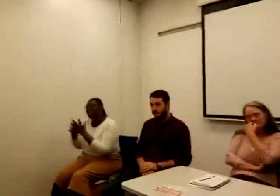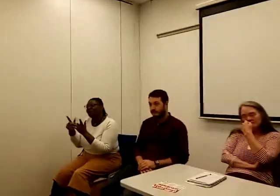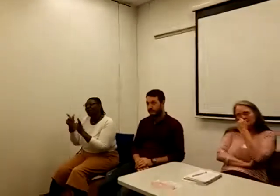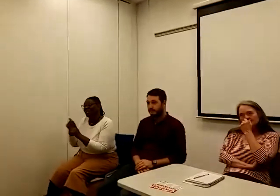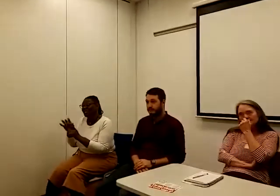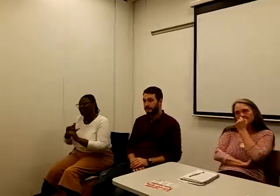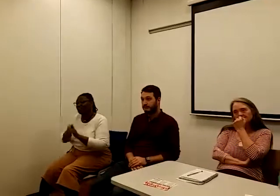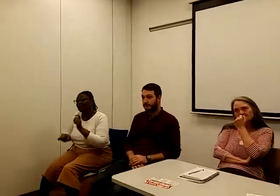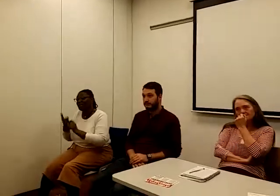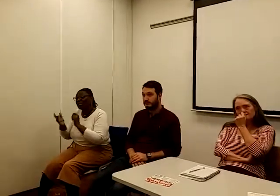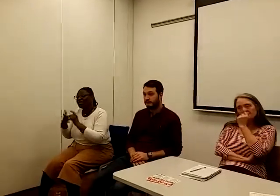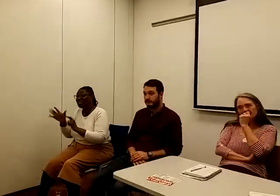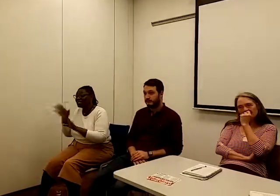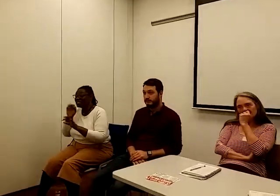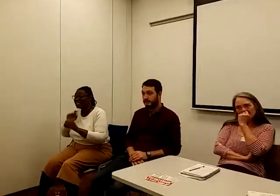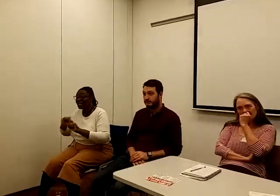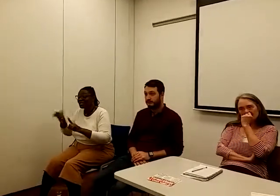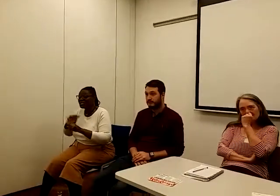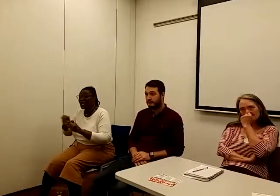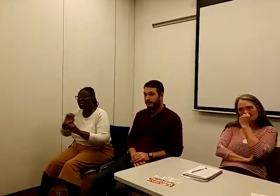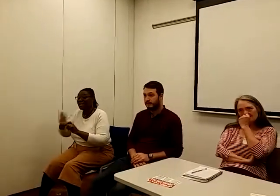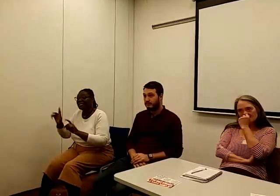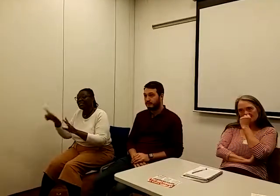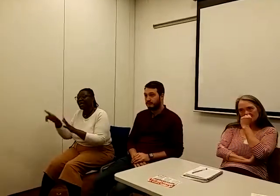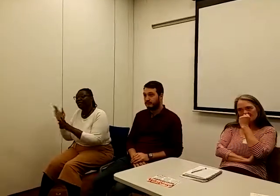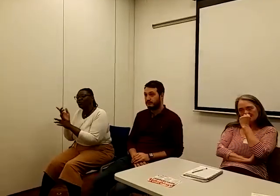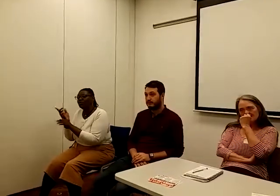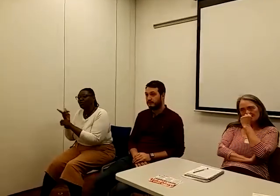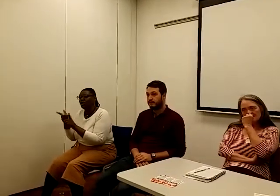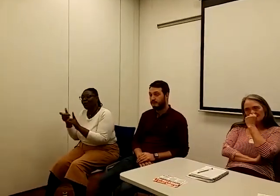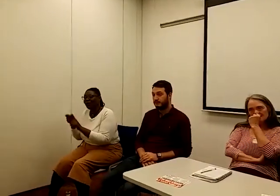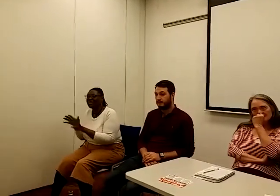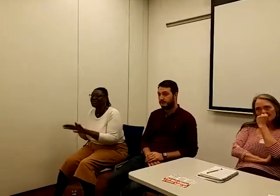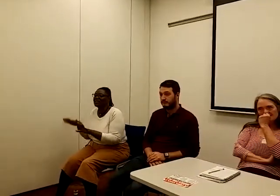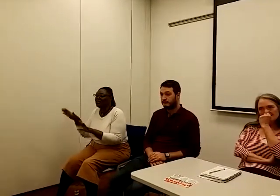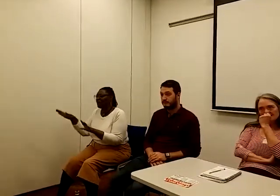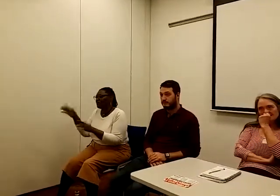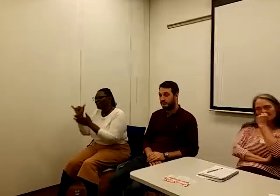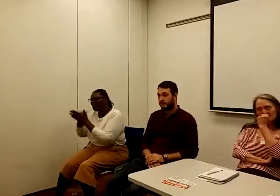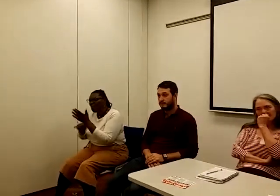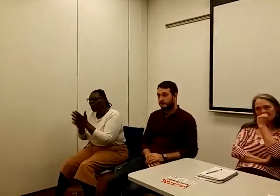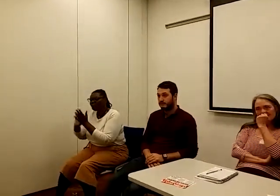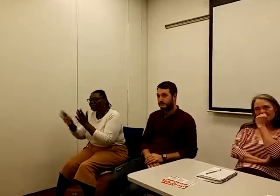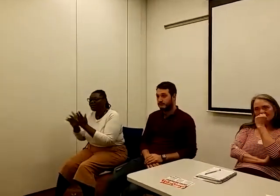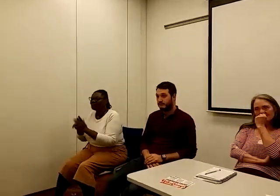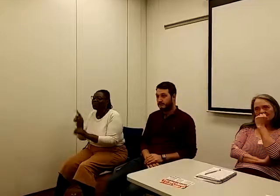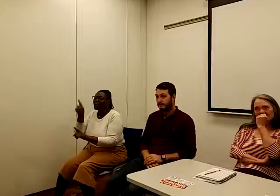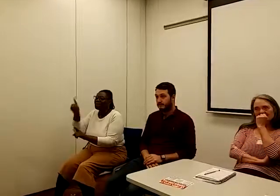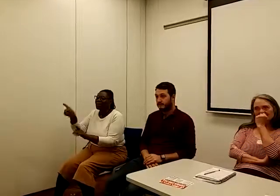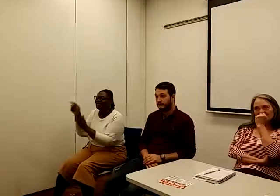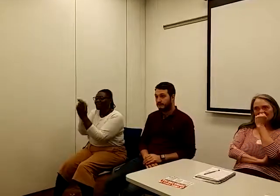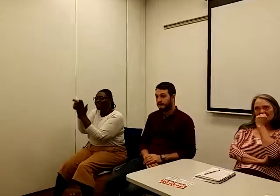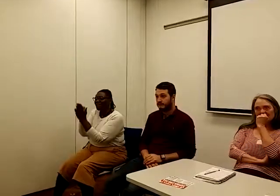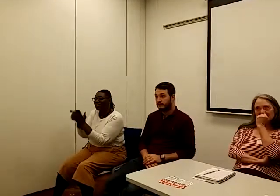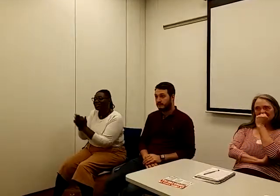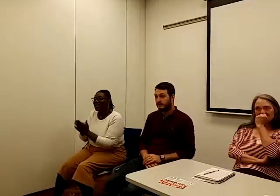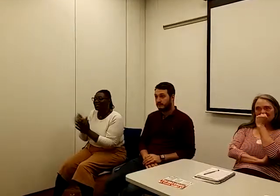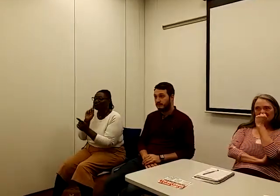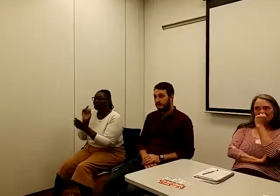still do send letters out to GPs, forms, but they're filled in really badly